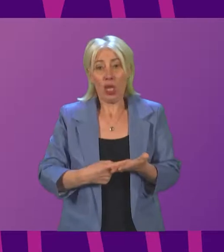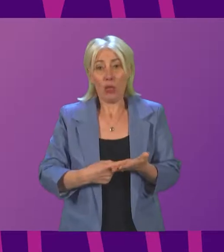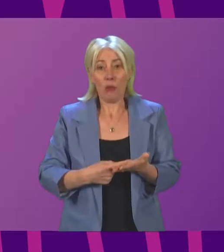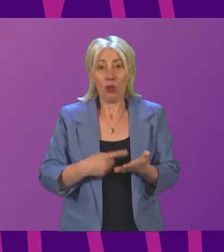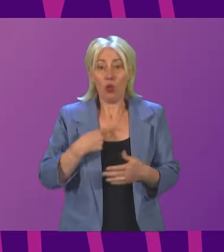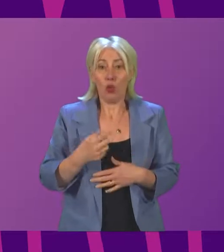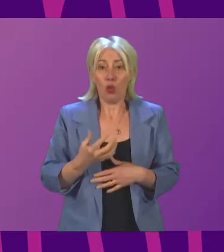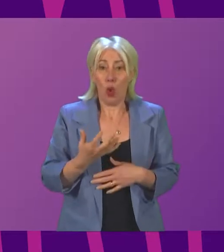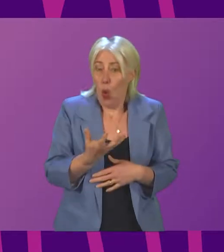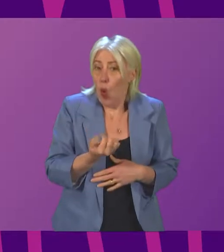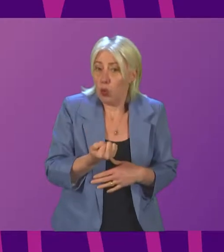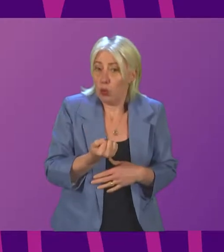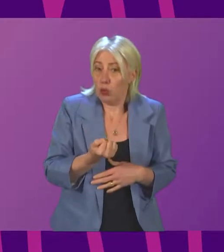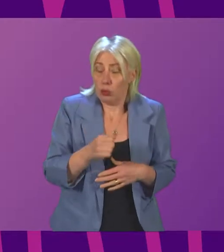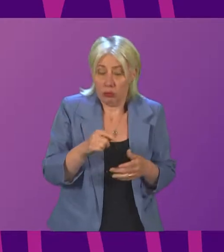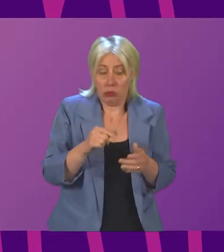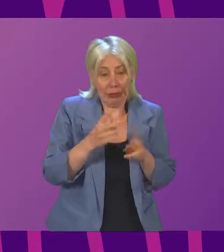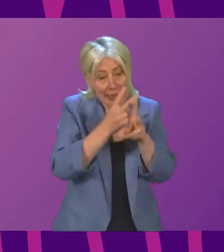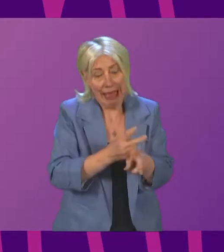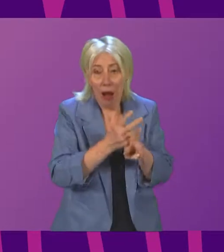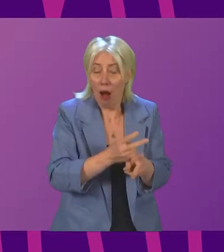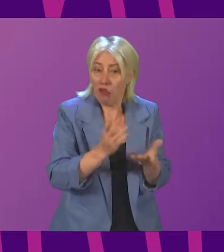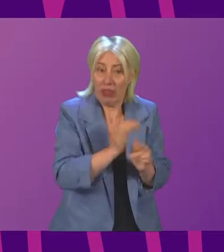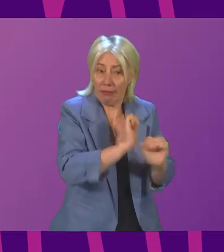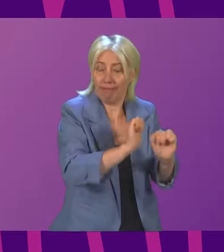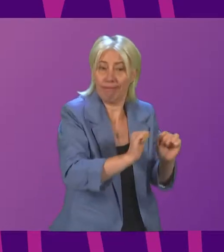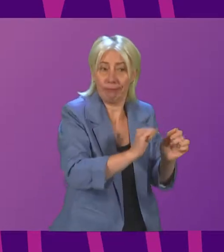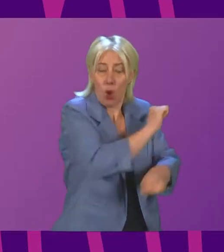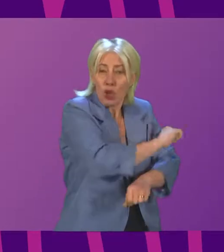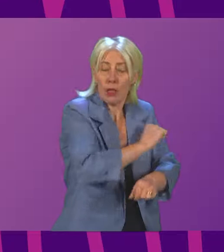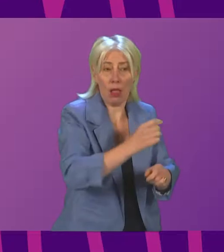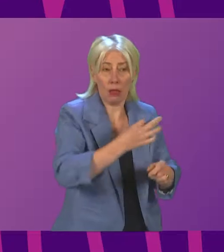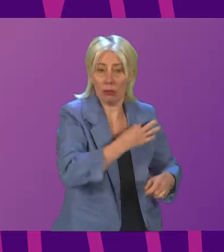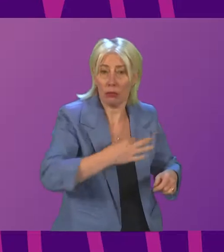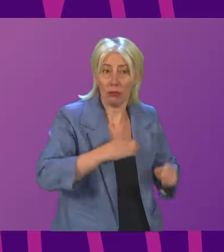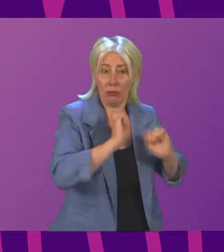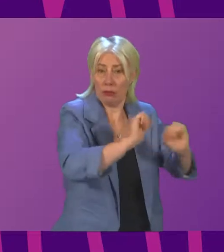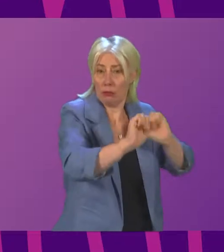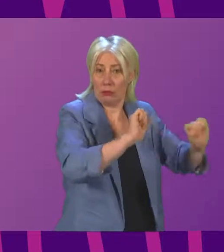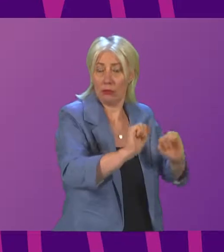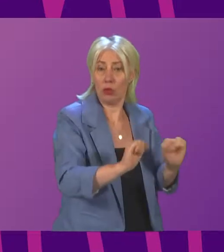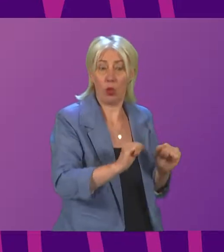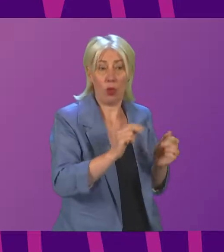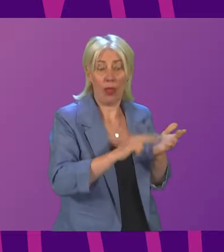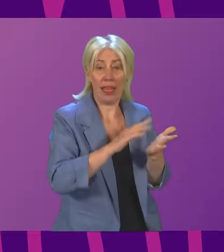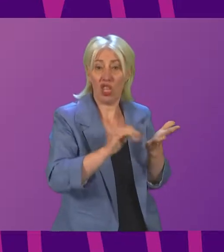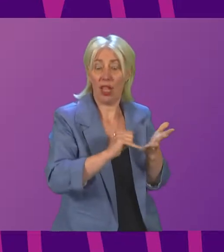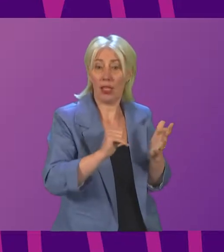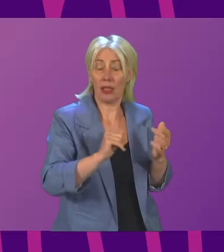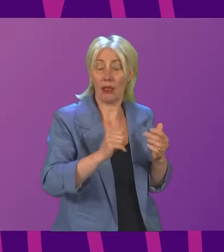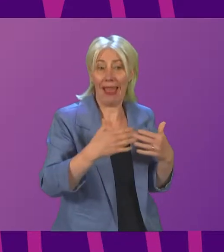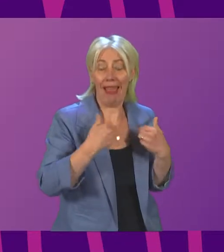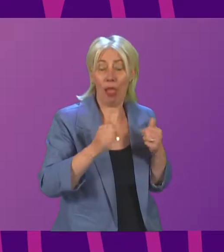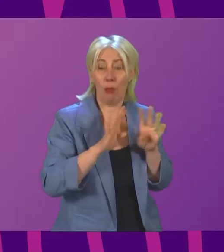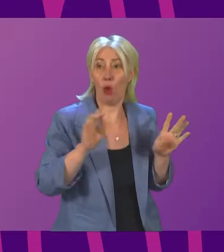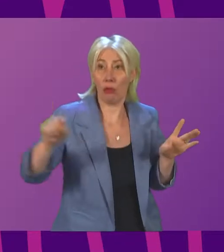to pause elective care. That is a decision that is taken by clinicians, quite rightly so. It's a decision that is taken by NHS health boards at their local